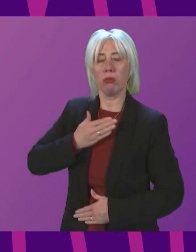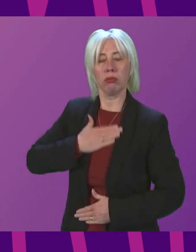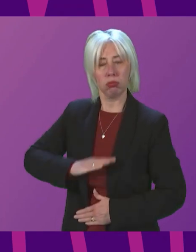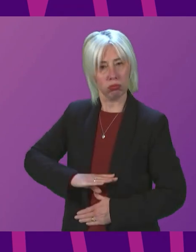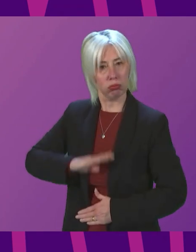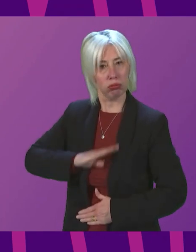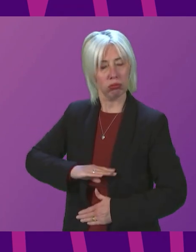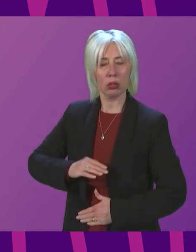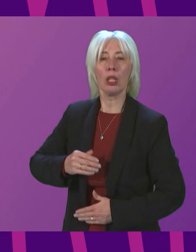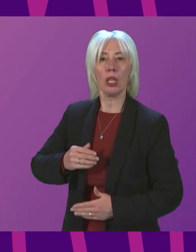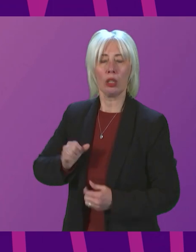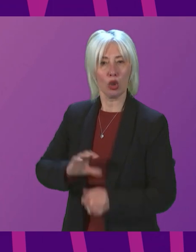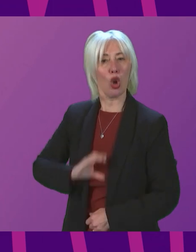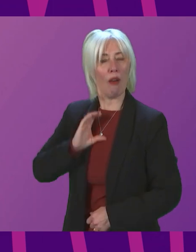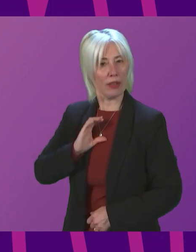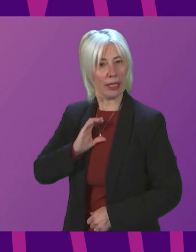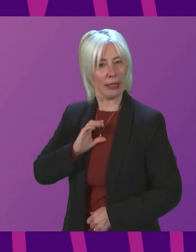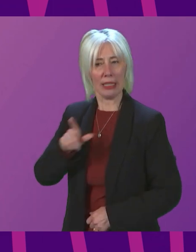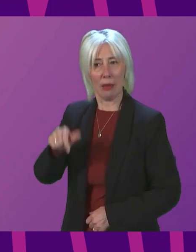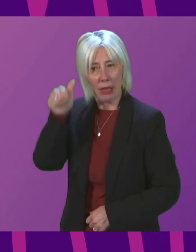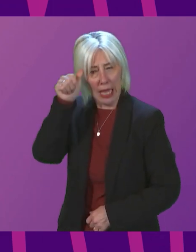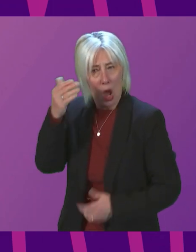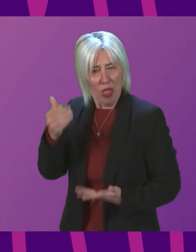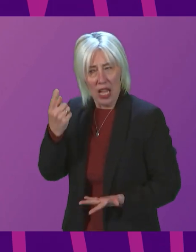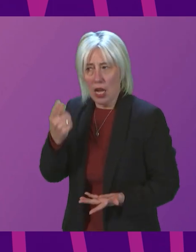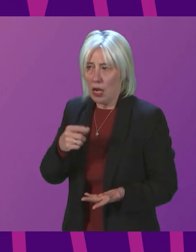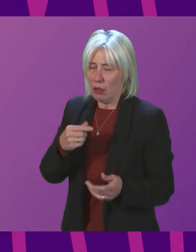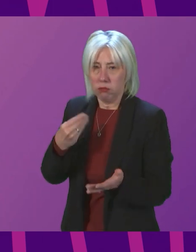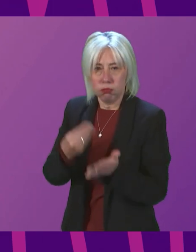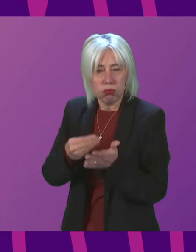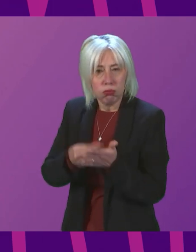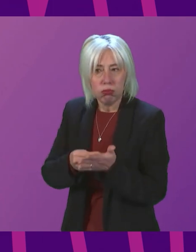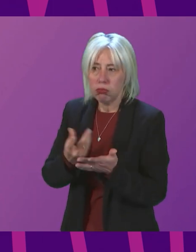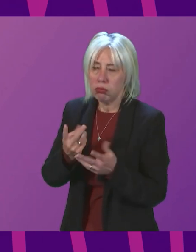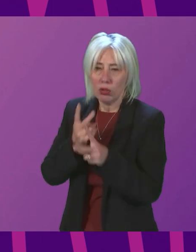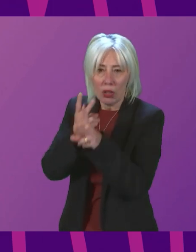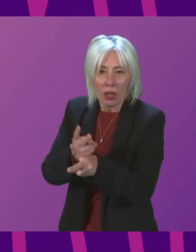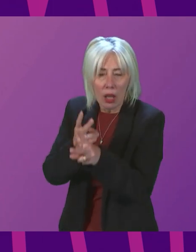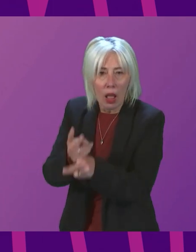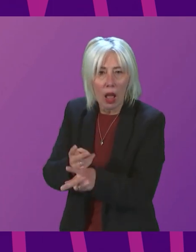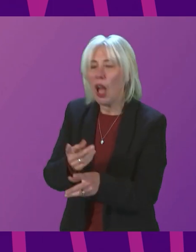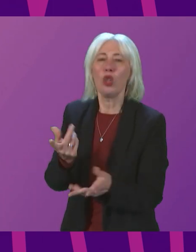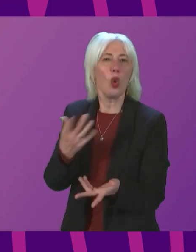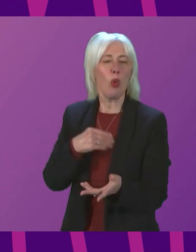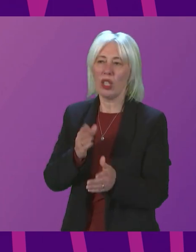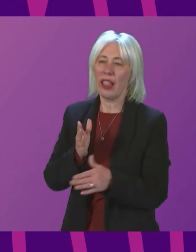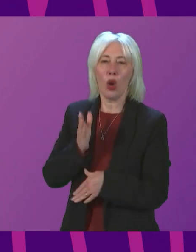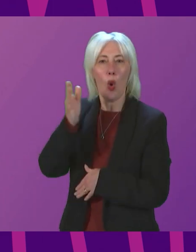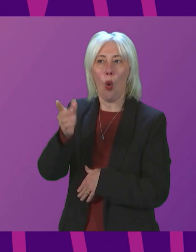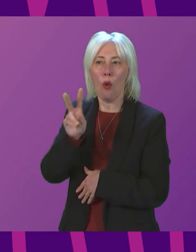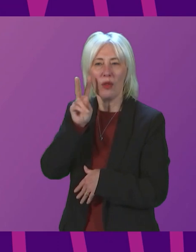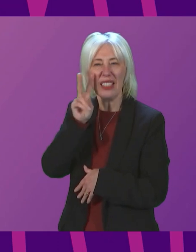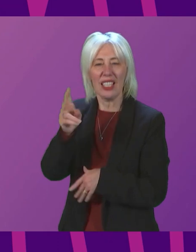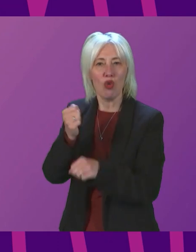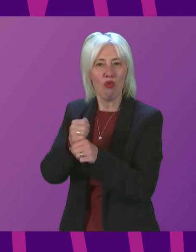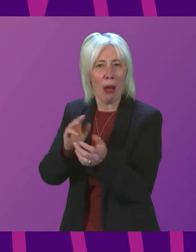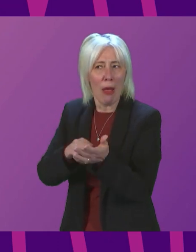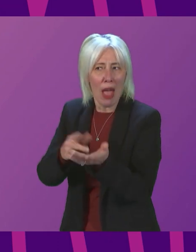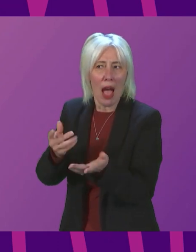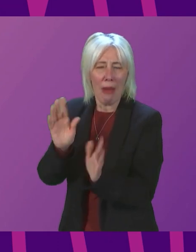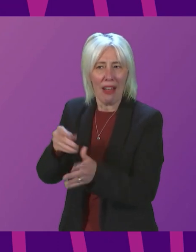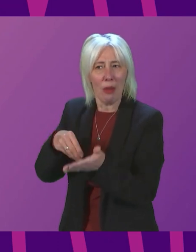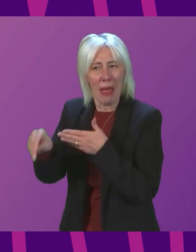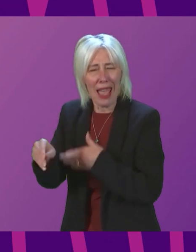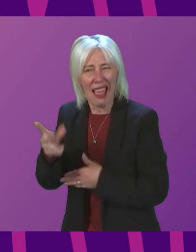people will be worried about the new cost of caring. is nothing short of a visit your grand tax. Will the First Minister guarantee that all